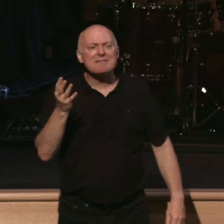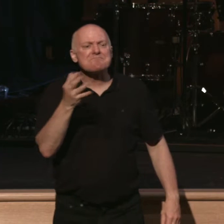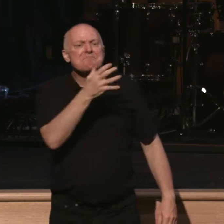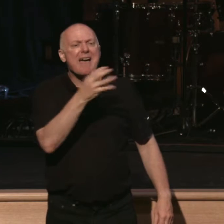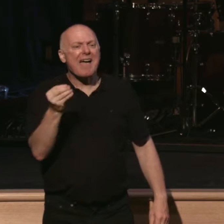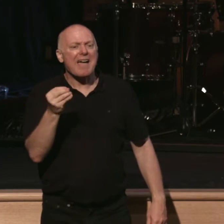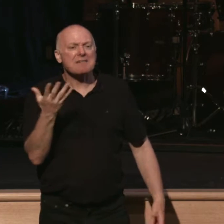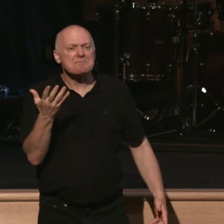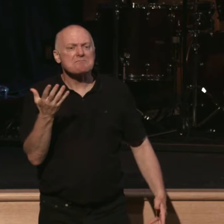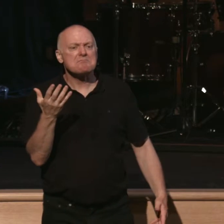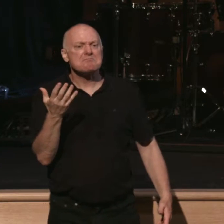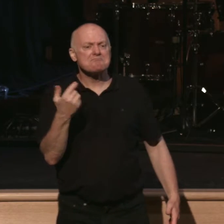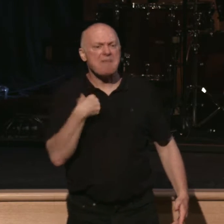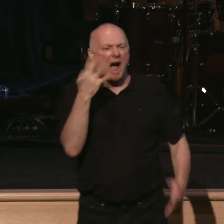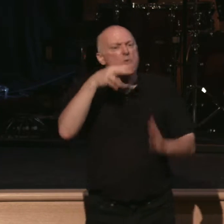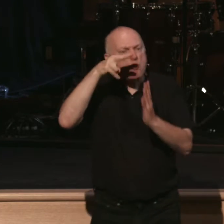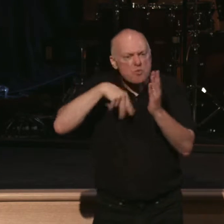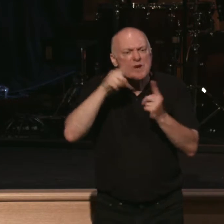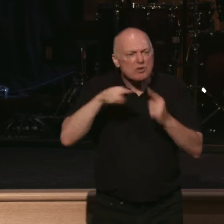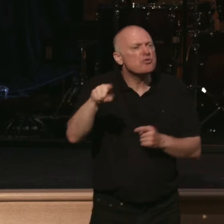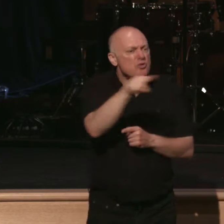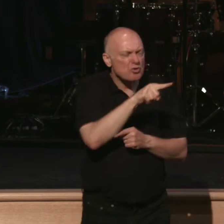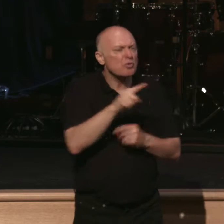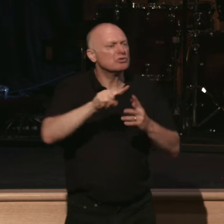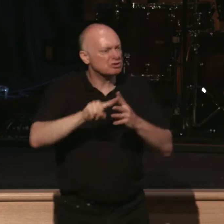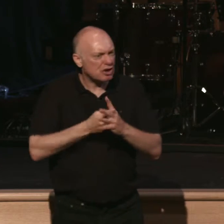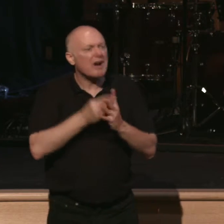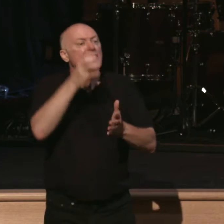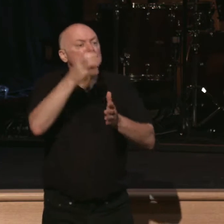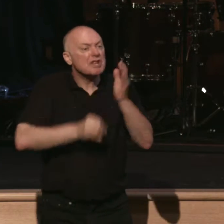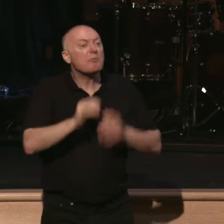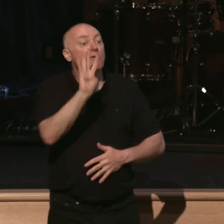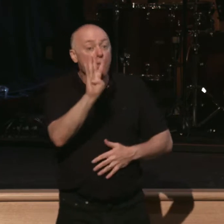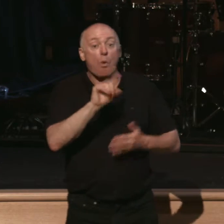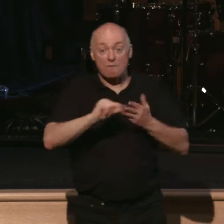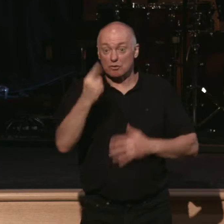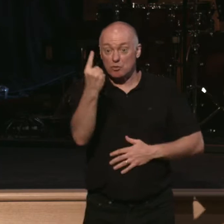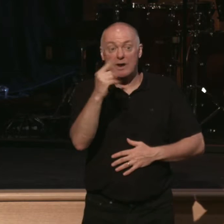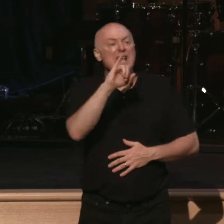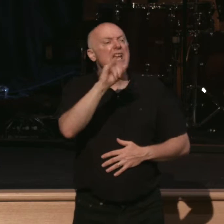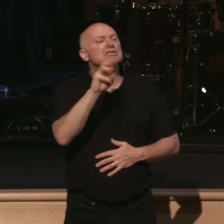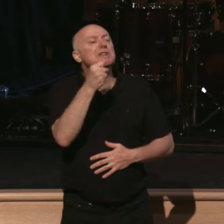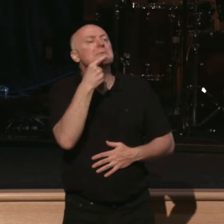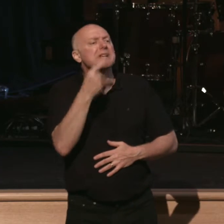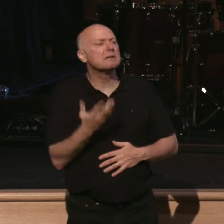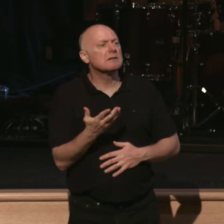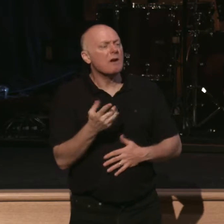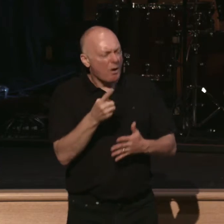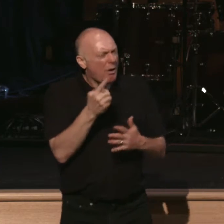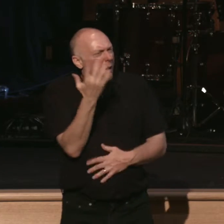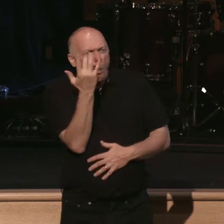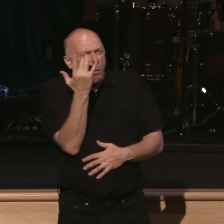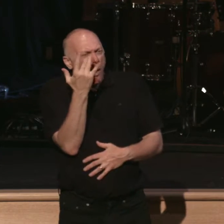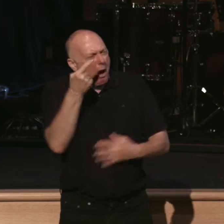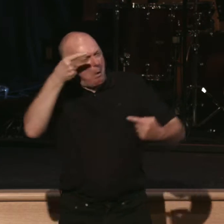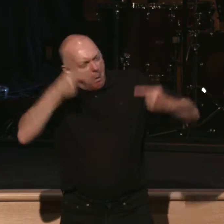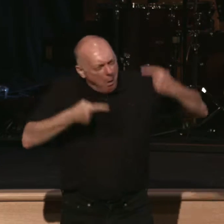so I'm going to read it to you. We can start here. James chapter 4, verse 1. James says this. What causes quarrels and what